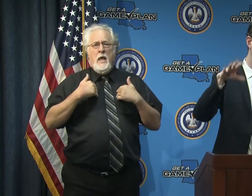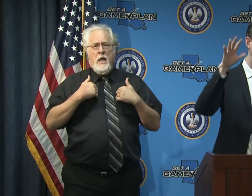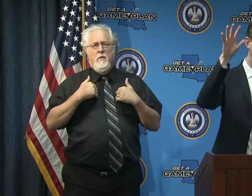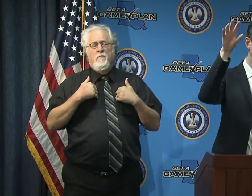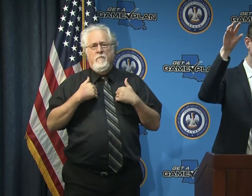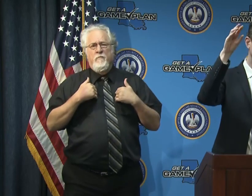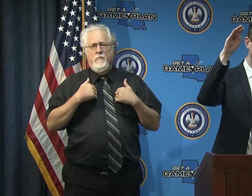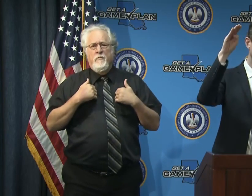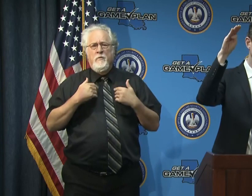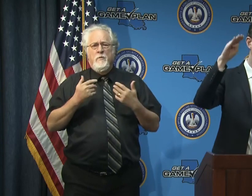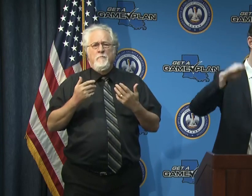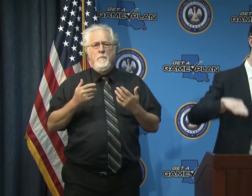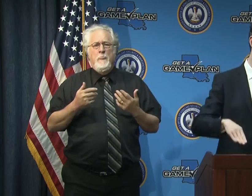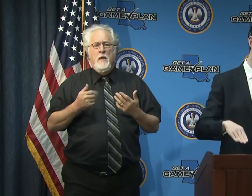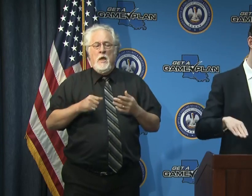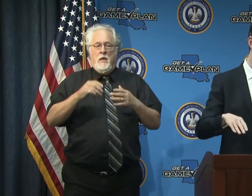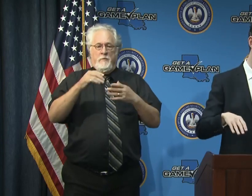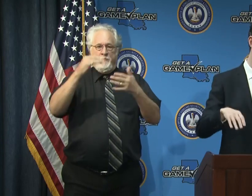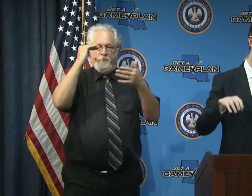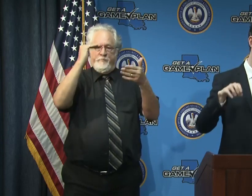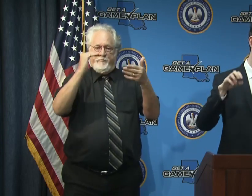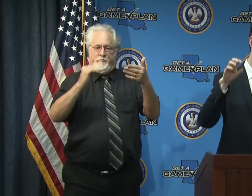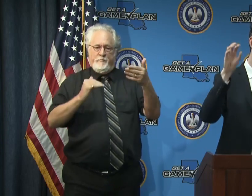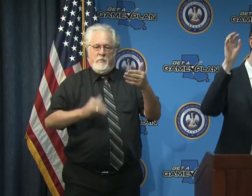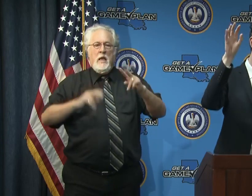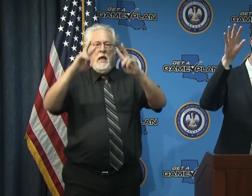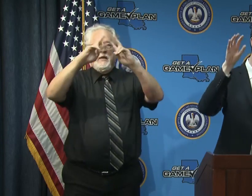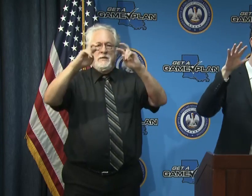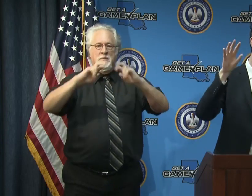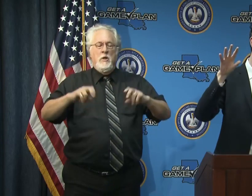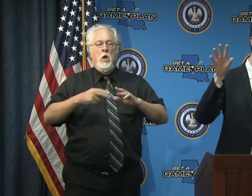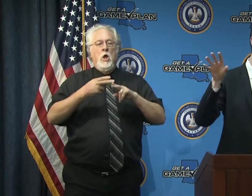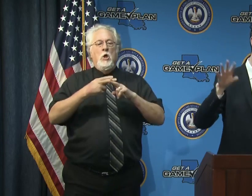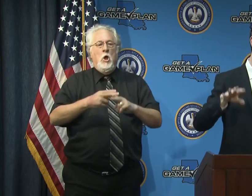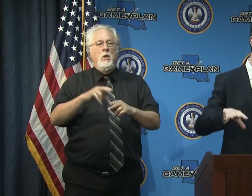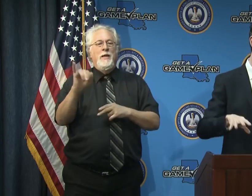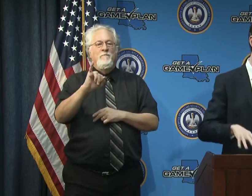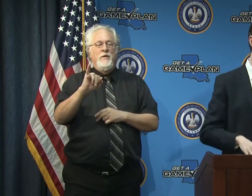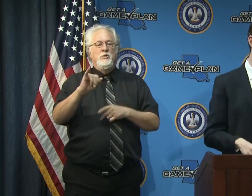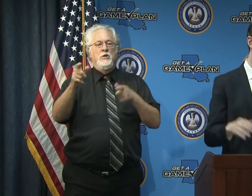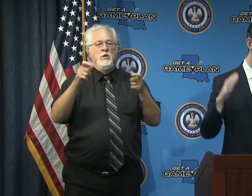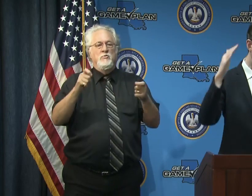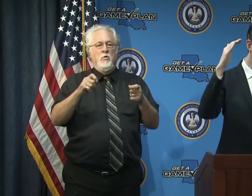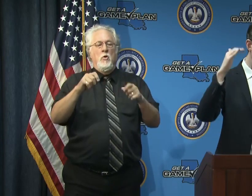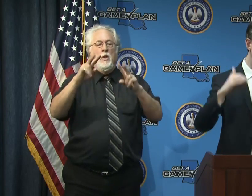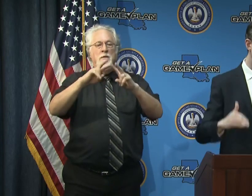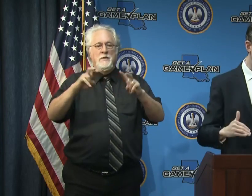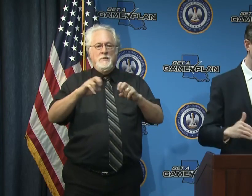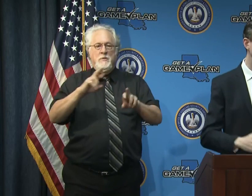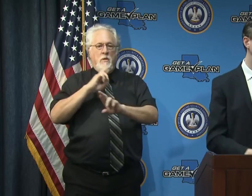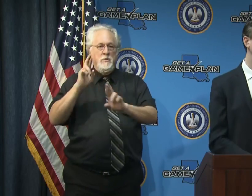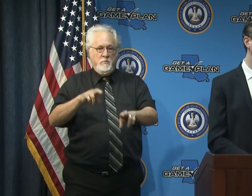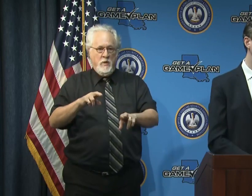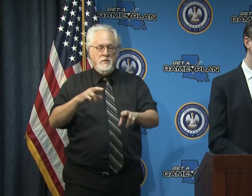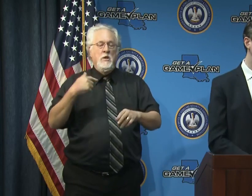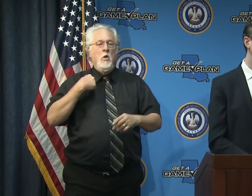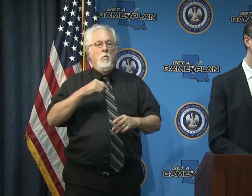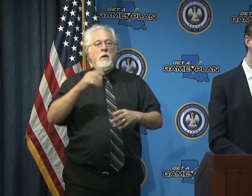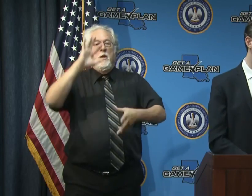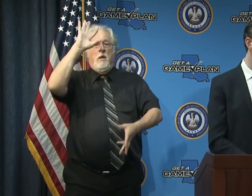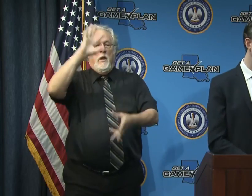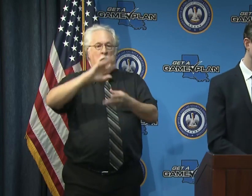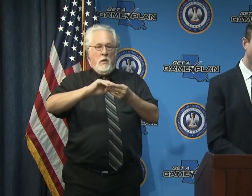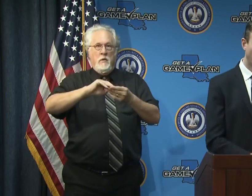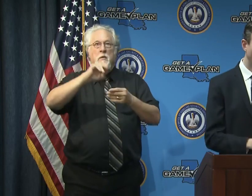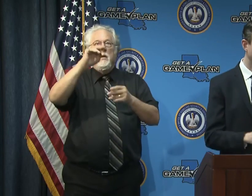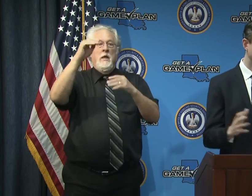essentially a structured assessment called the infection control assessment and response plan where we comprehensively go from the top